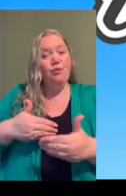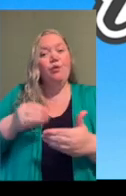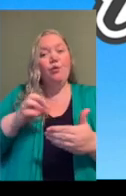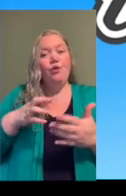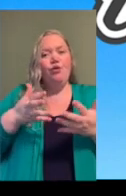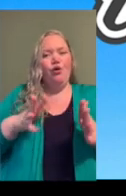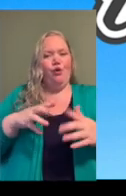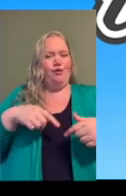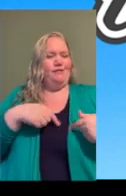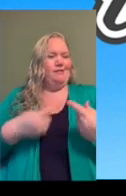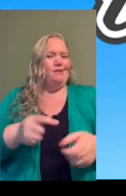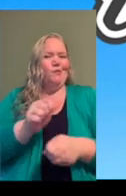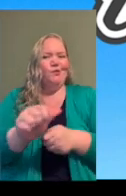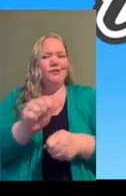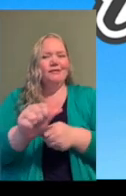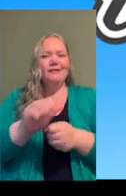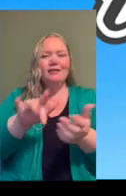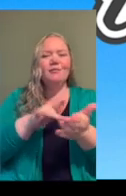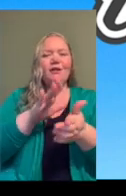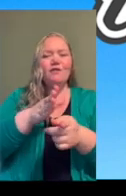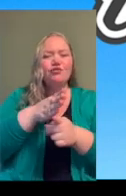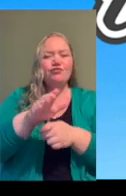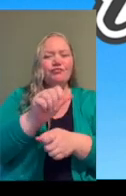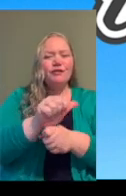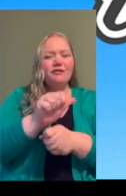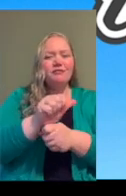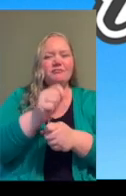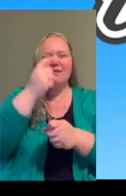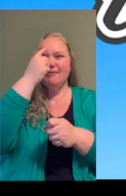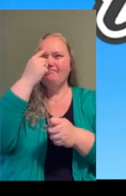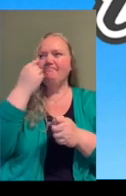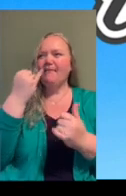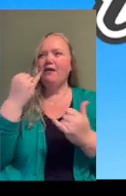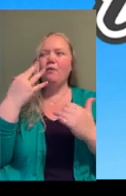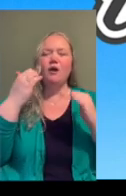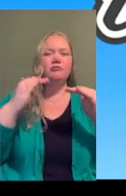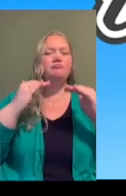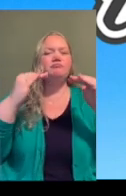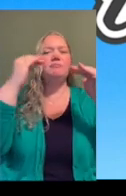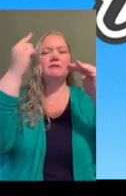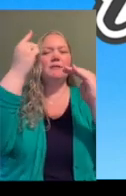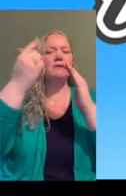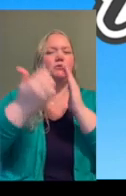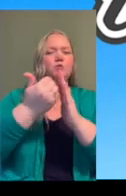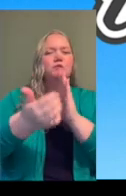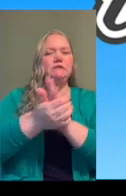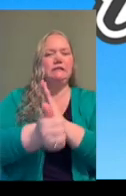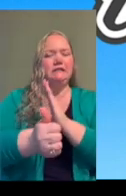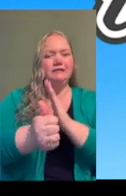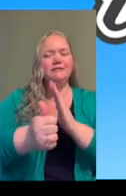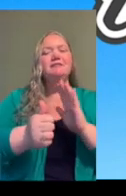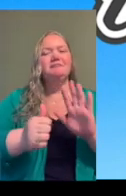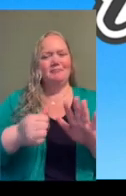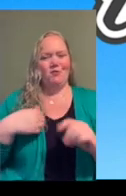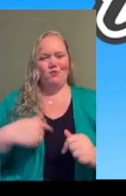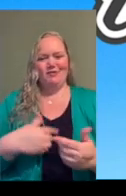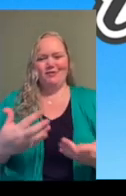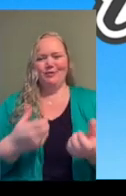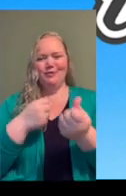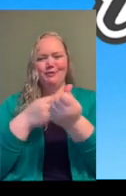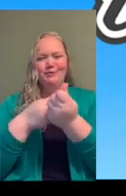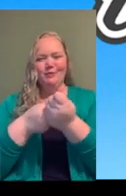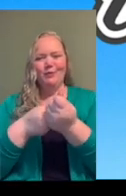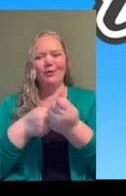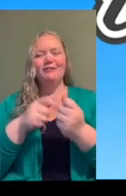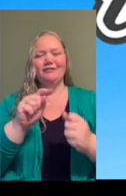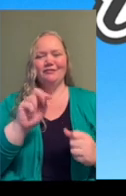the beginning, or mid-career and skilling up for that new opportunity, we are your trail guides here to support you with